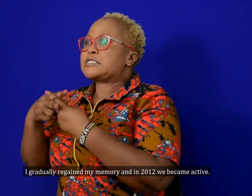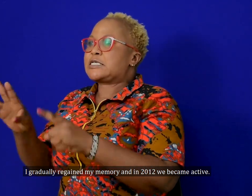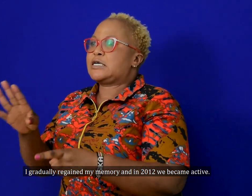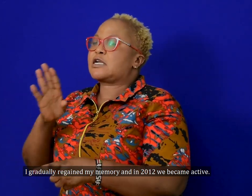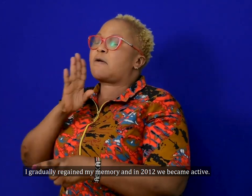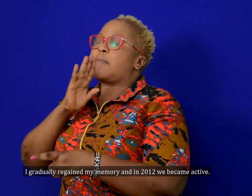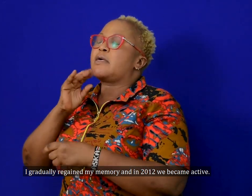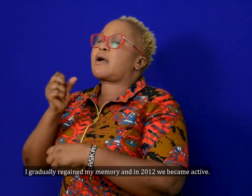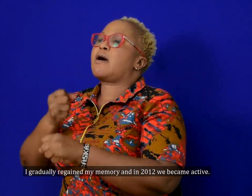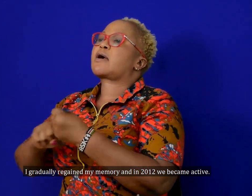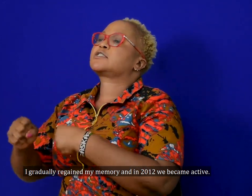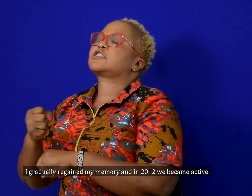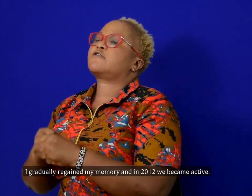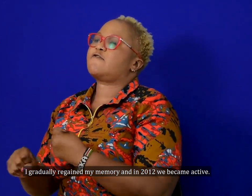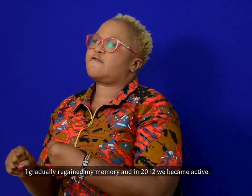2012, we became active.